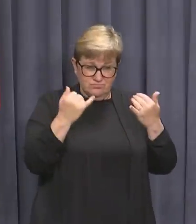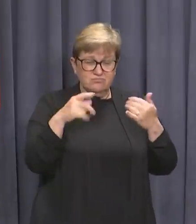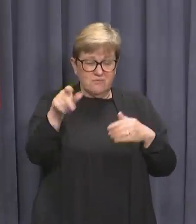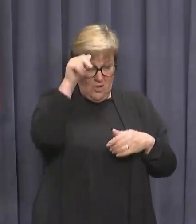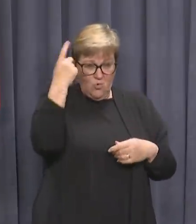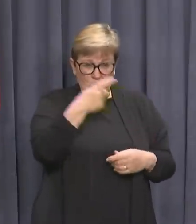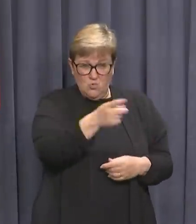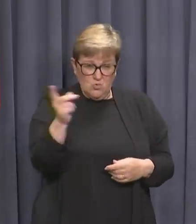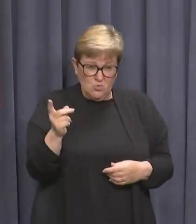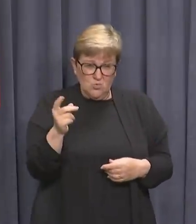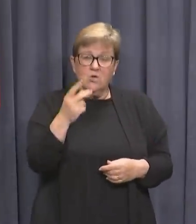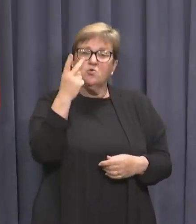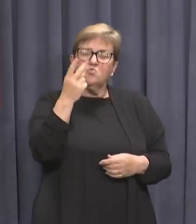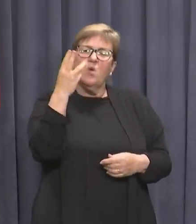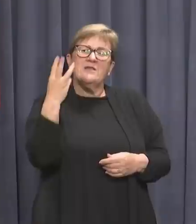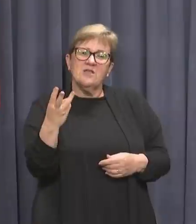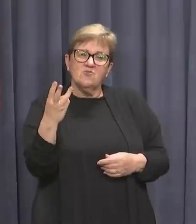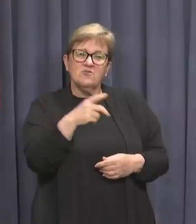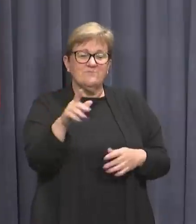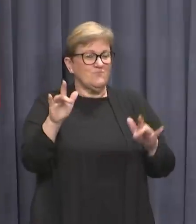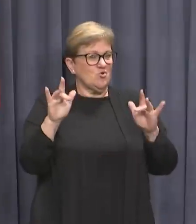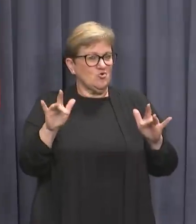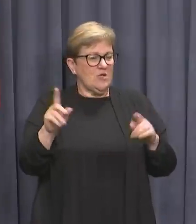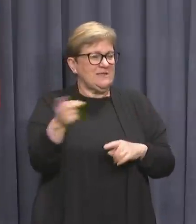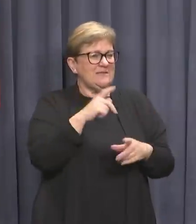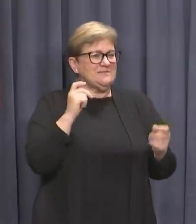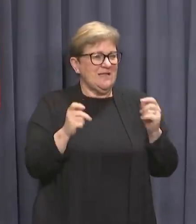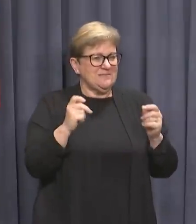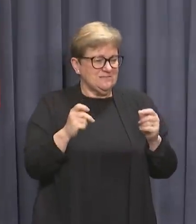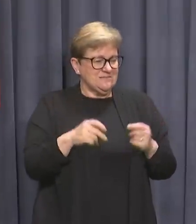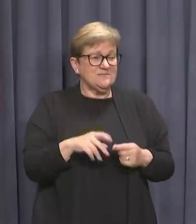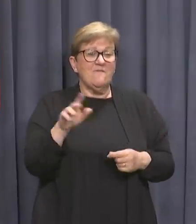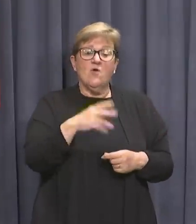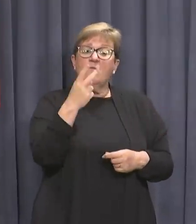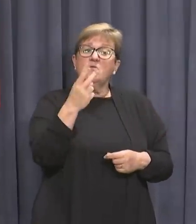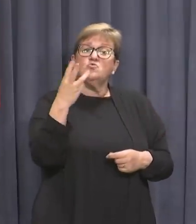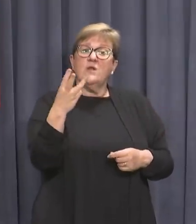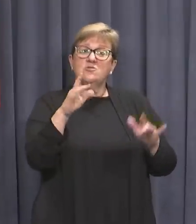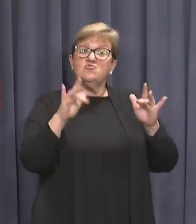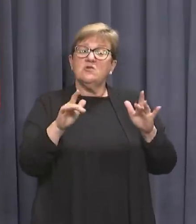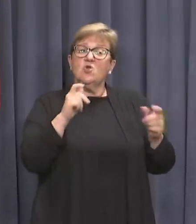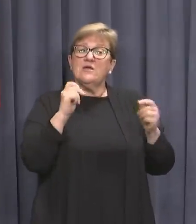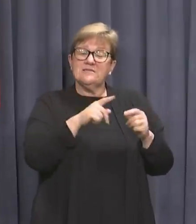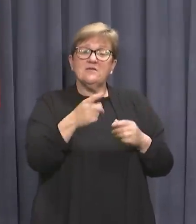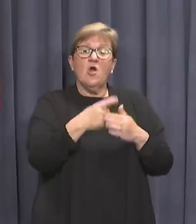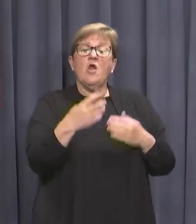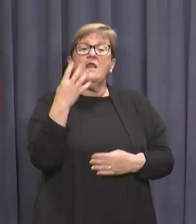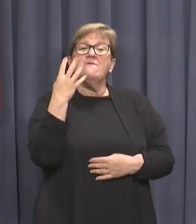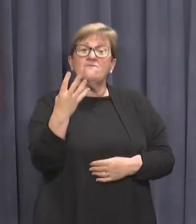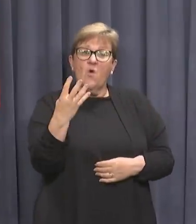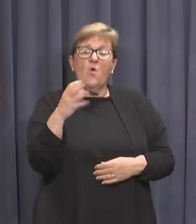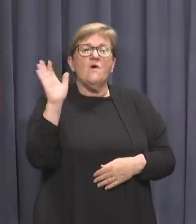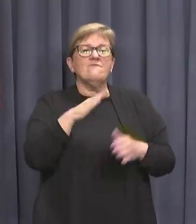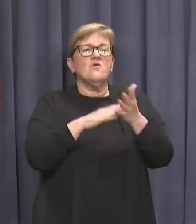identified, 23 of whom are yet to be tested. Of the 23 yet to be tested, just four were patrons